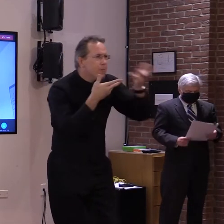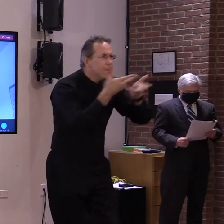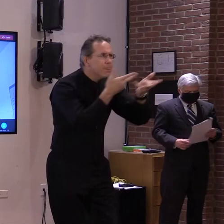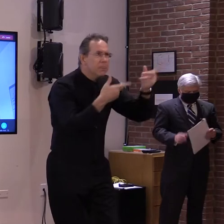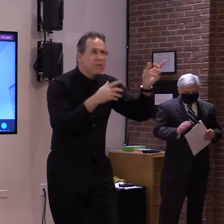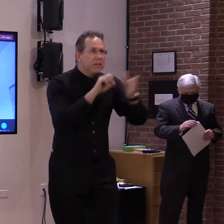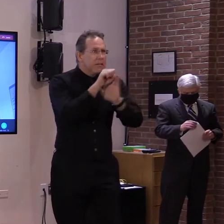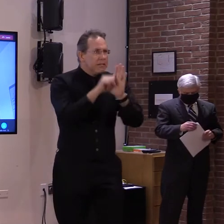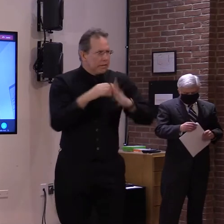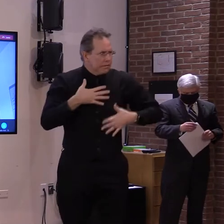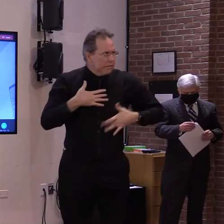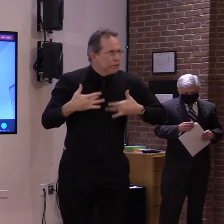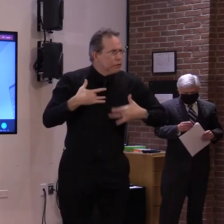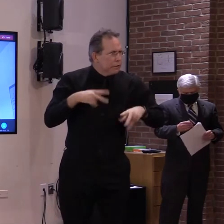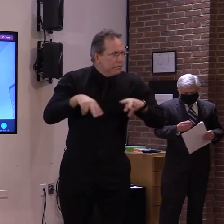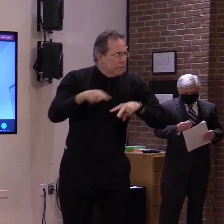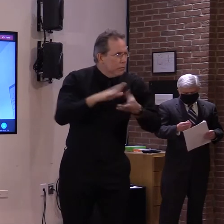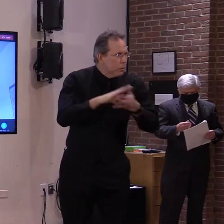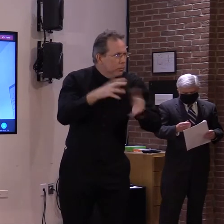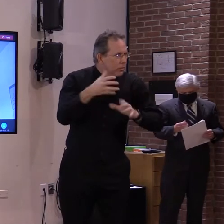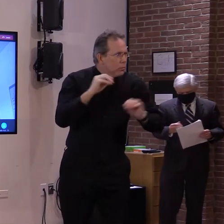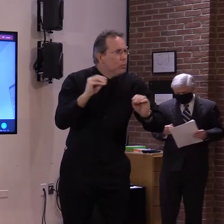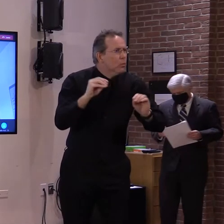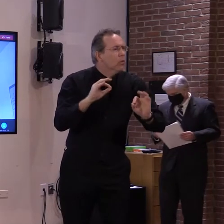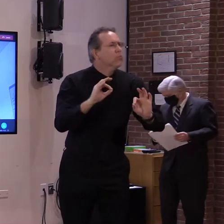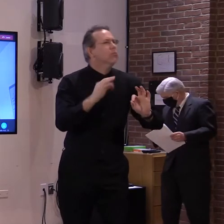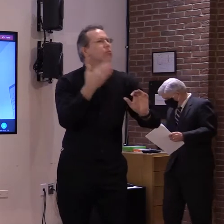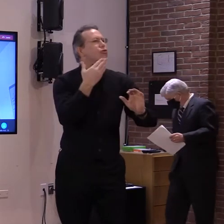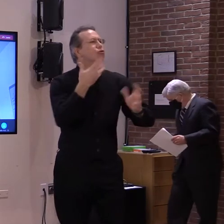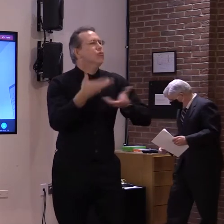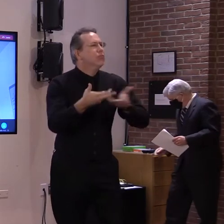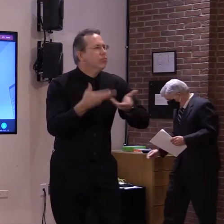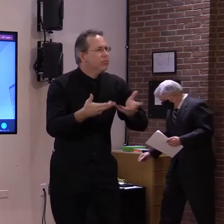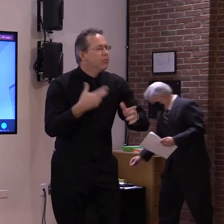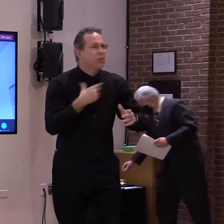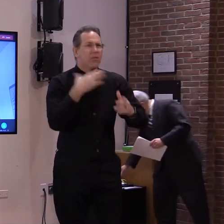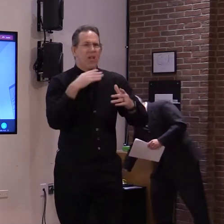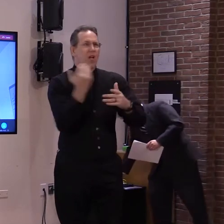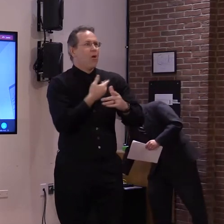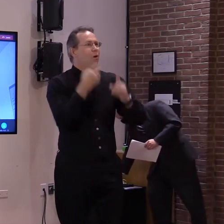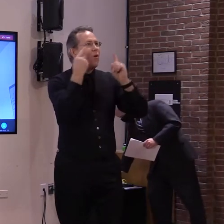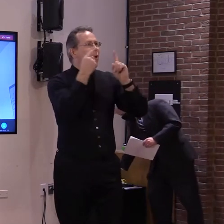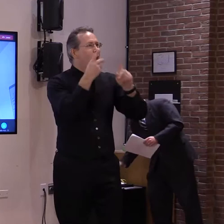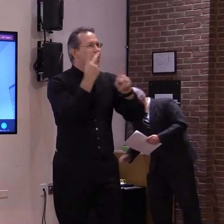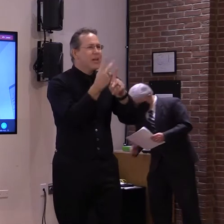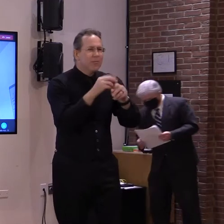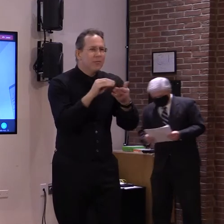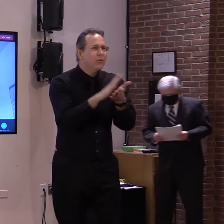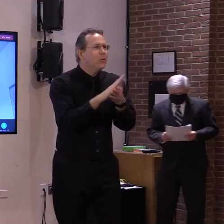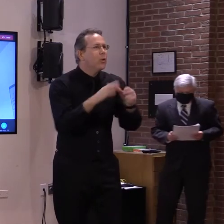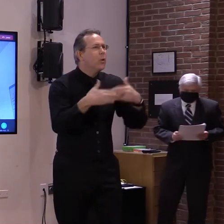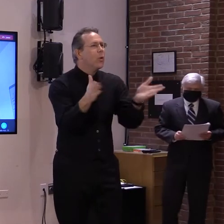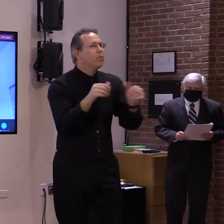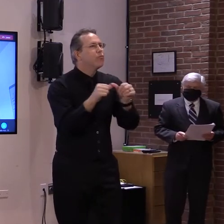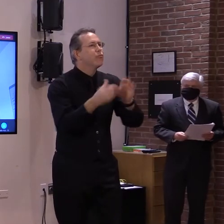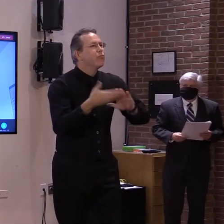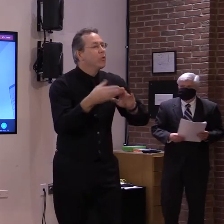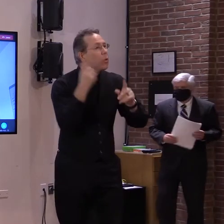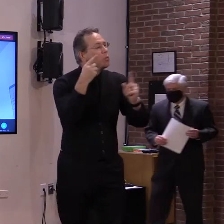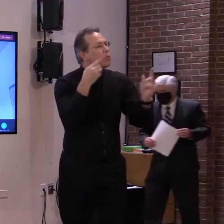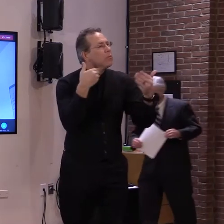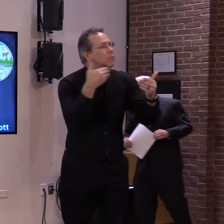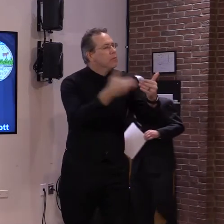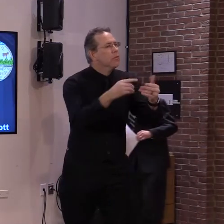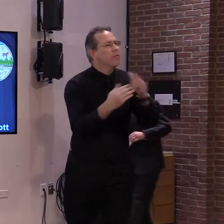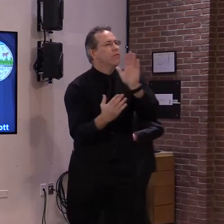instruction in the coming months ahead when the benefits of vaccine distribution start to take hold. That concludes my update. I'll now turn it over to Secretary